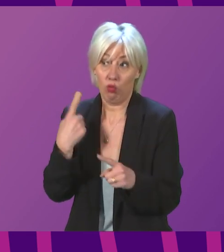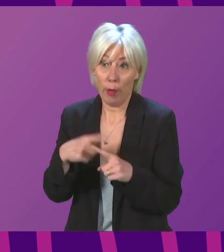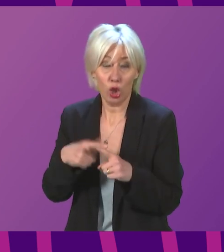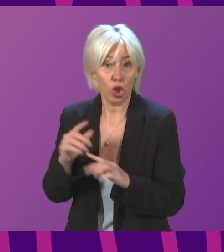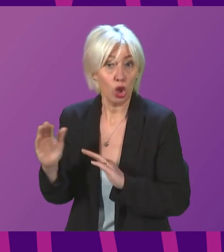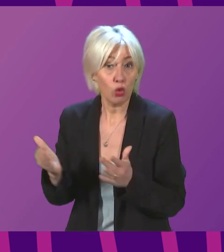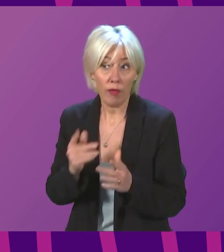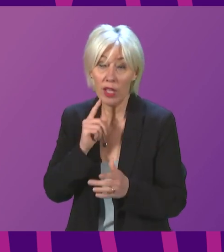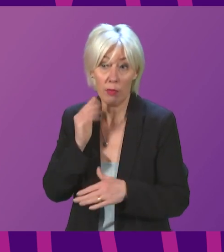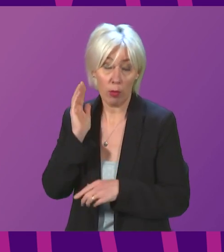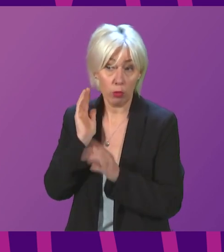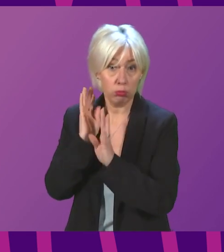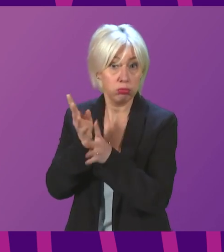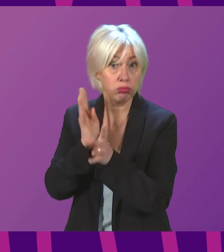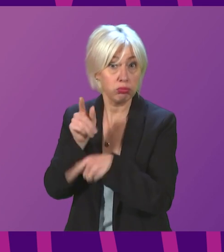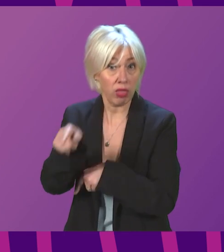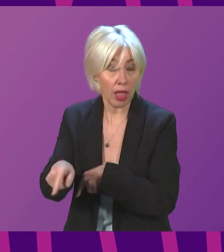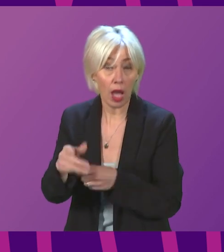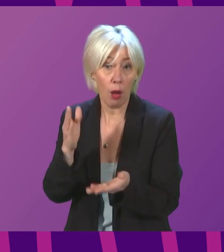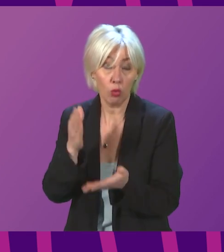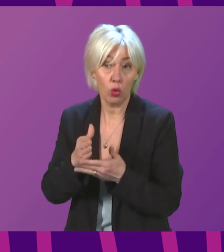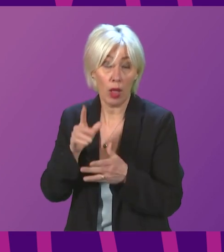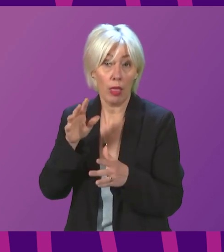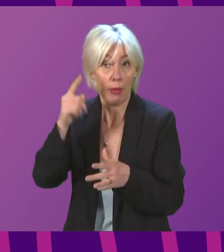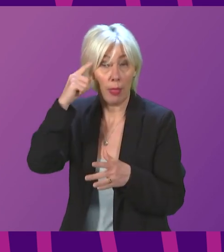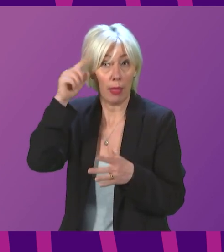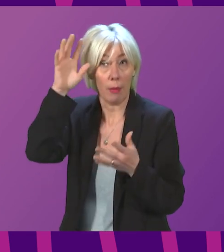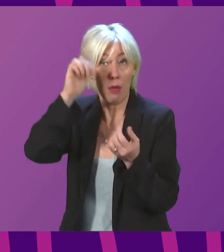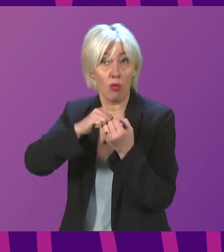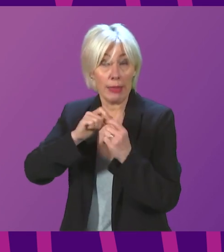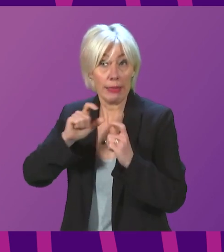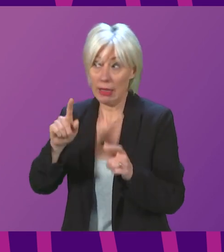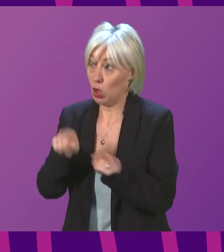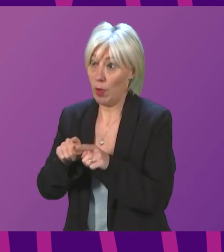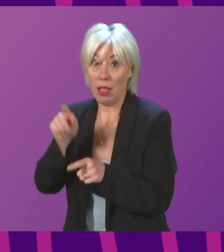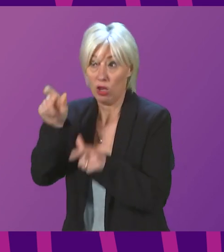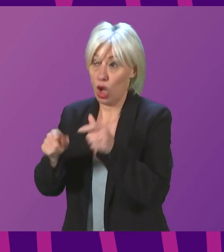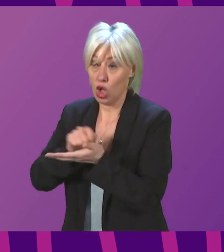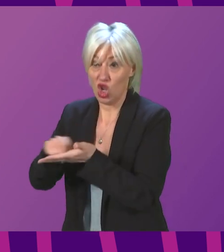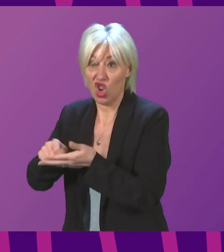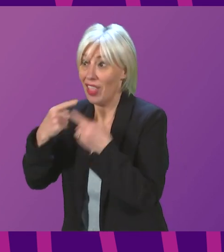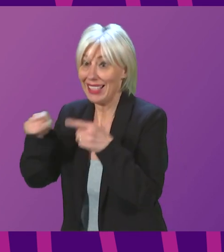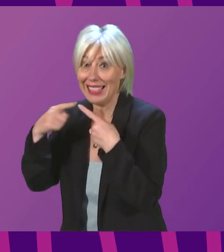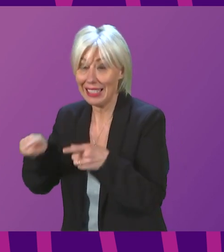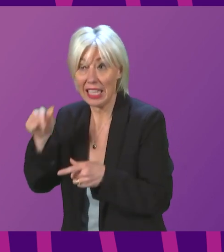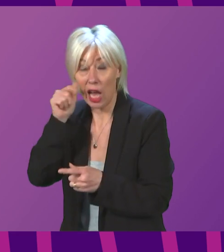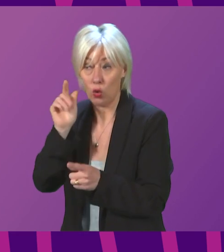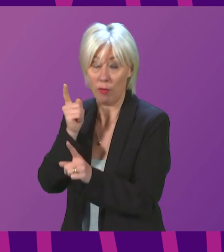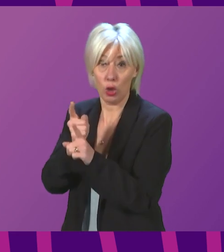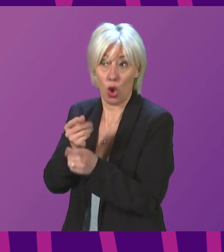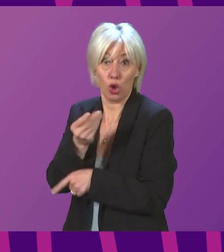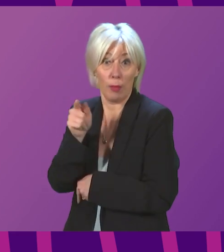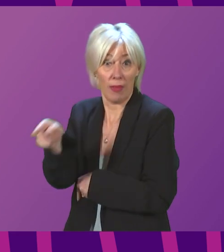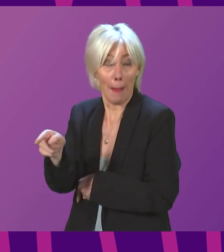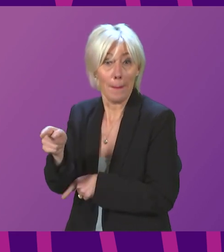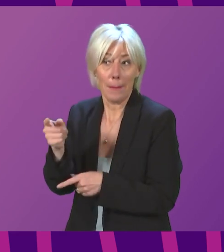that evening, I'm sure still live with those very painful memories. Journalists who reported on it, I know I've spoken directly to some of